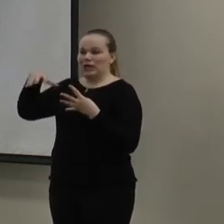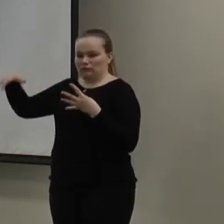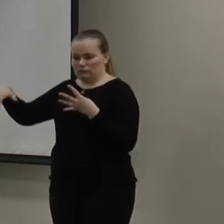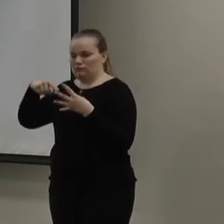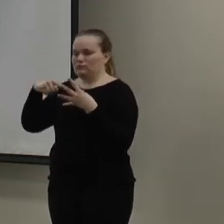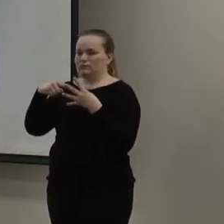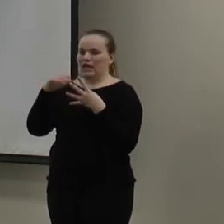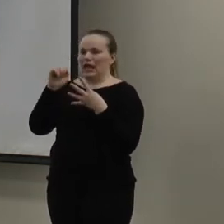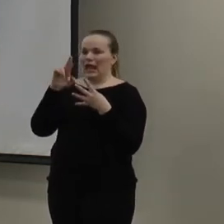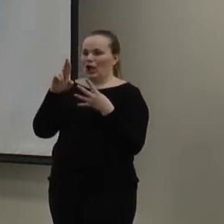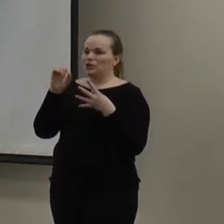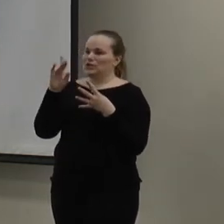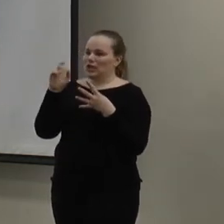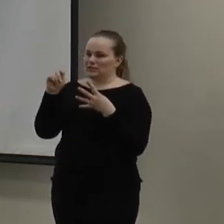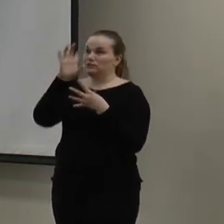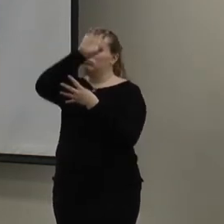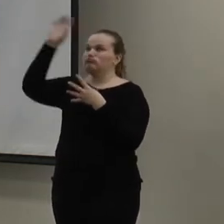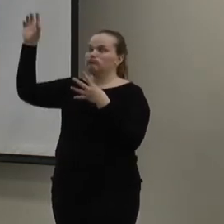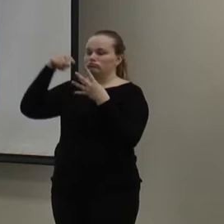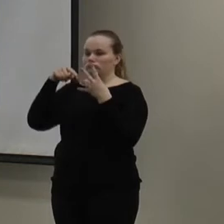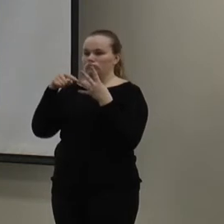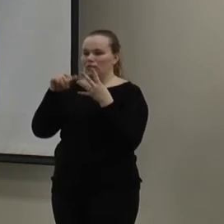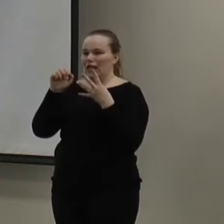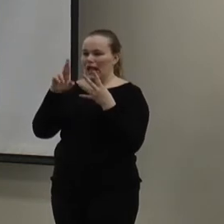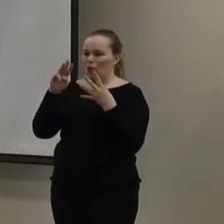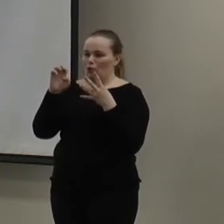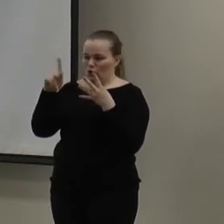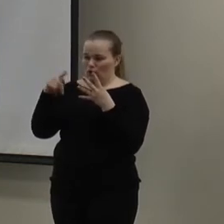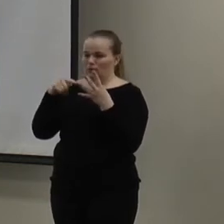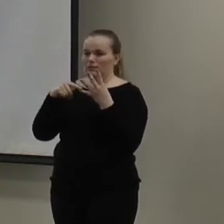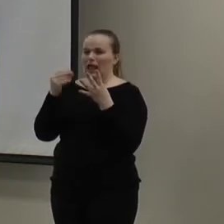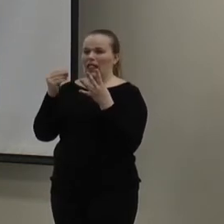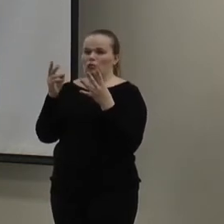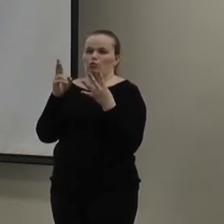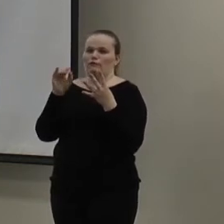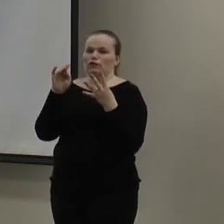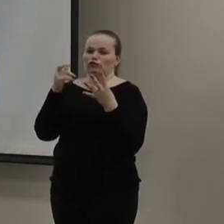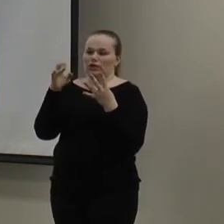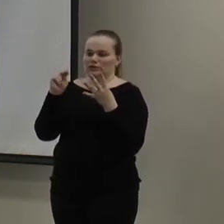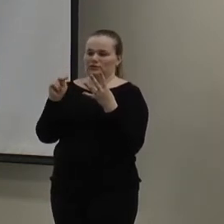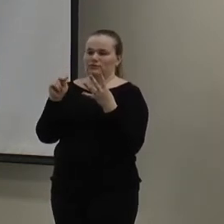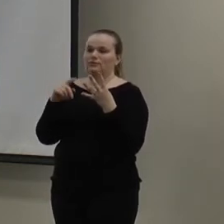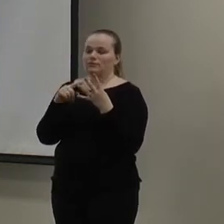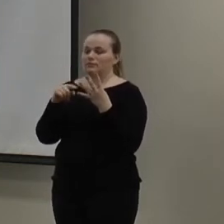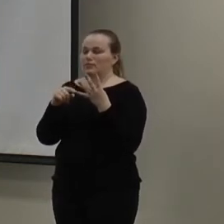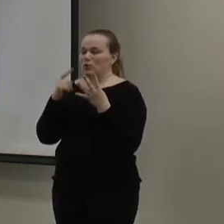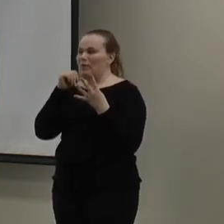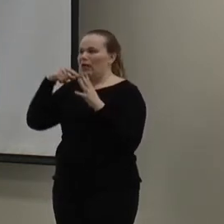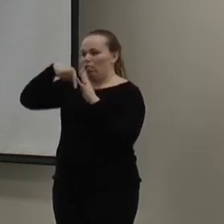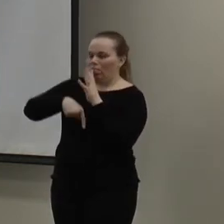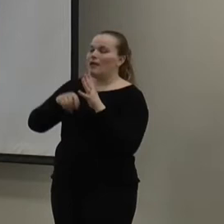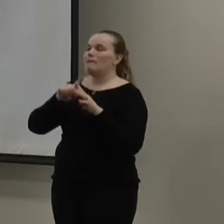air ducts. You have the air handler, which is your inside component. And then, also, you have the refrigerant. So, without getting into the nitty gritty,